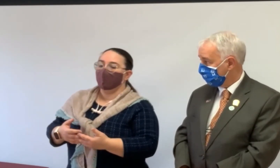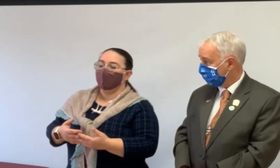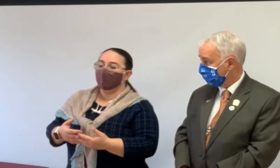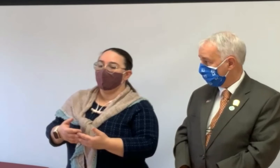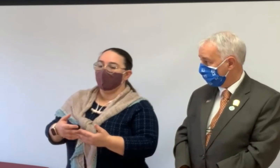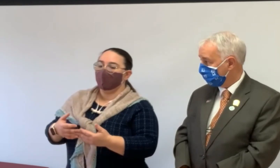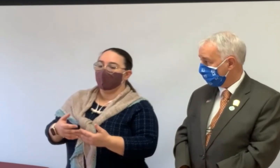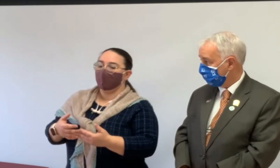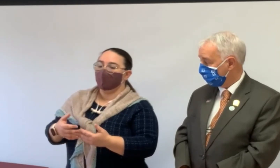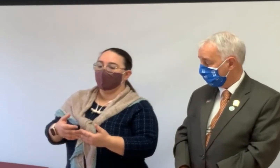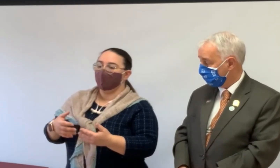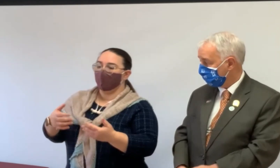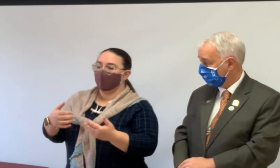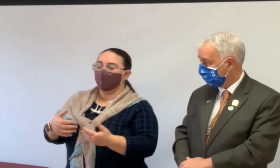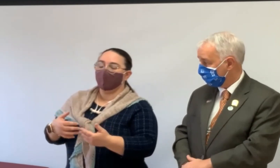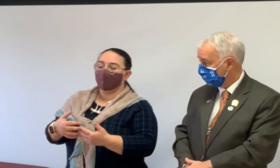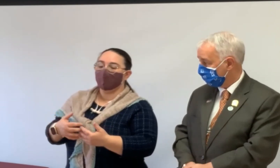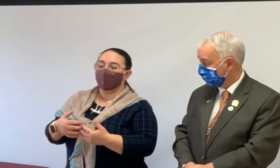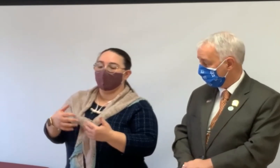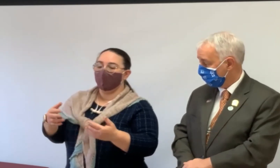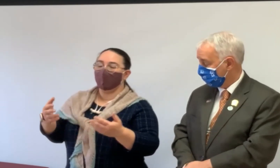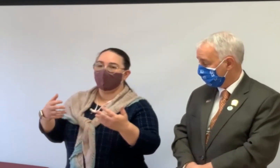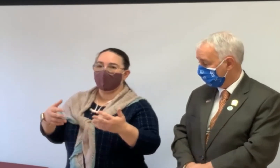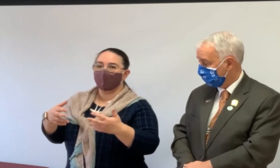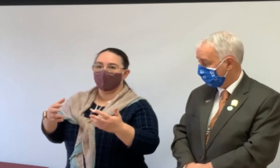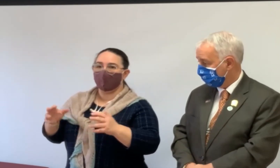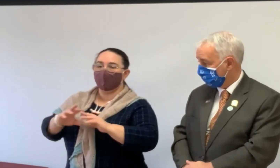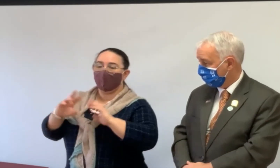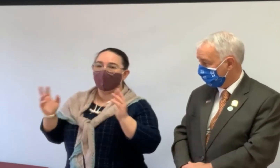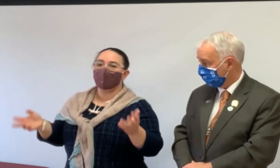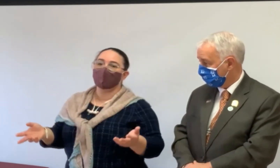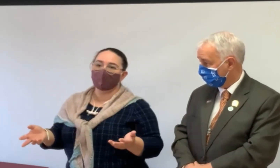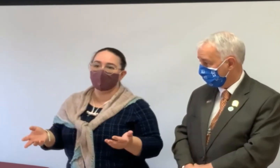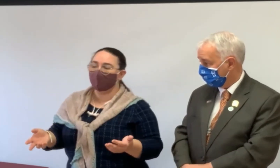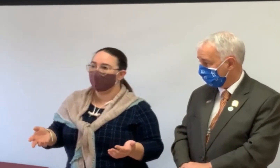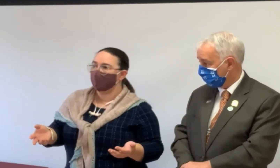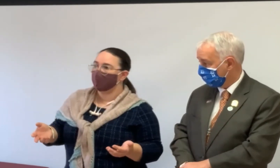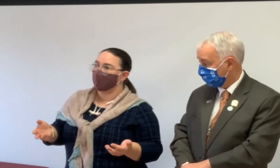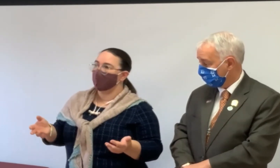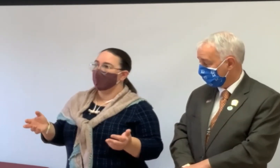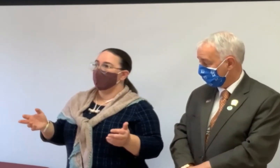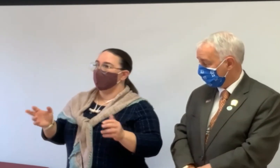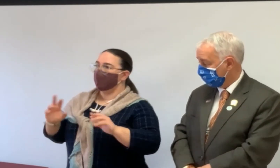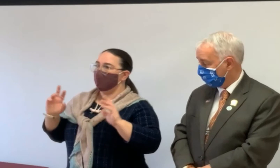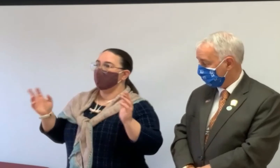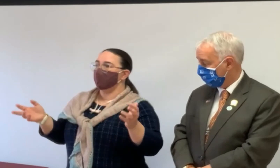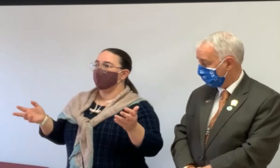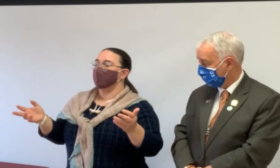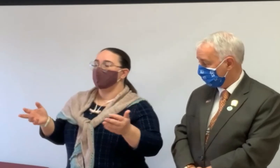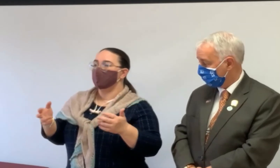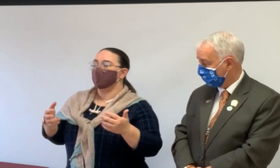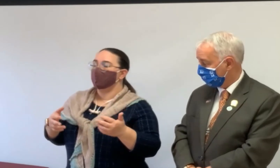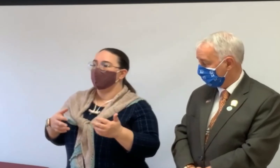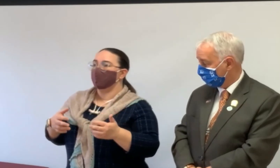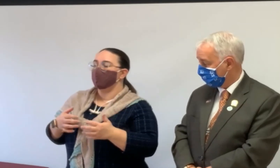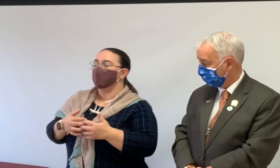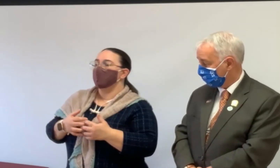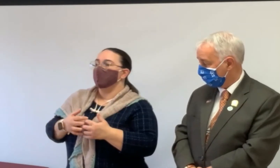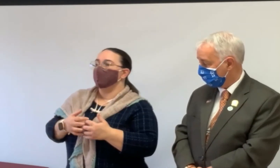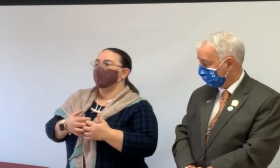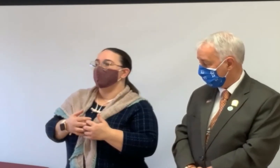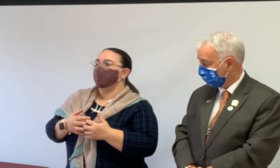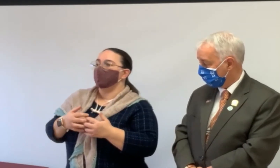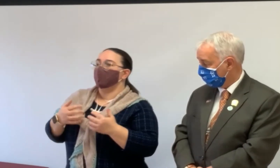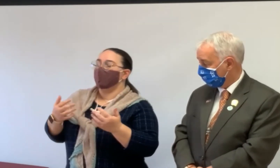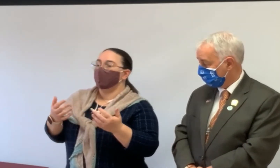Um, but before we ever do that, we want to make sure that you have considered a whole picture of all of your needs and plans